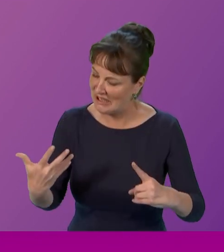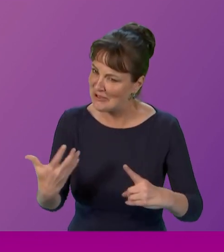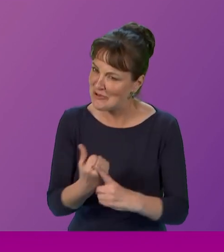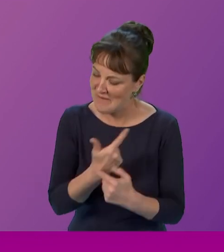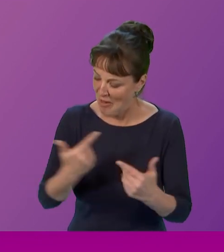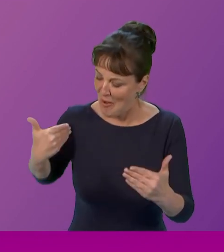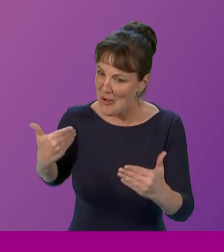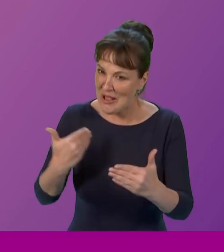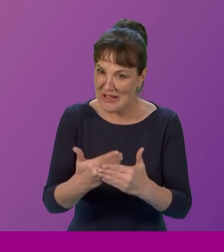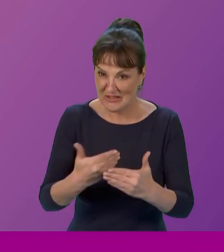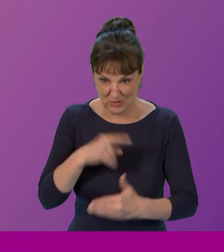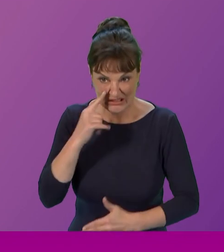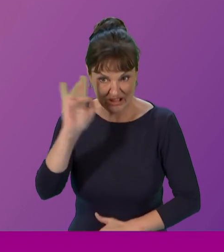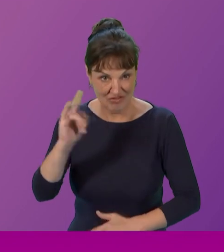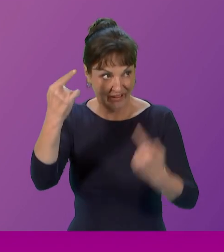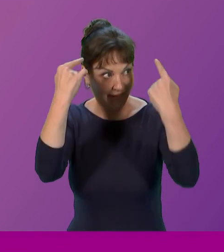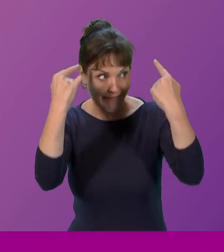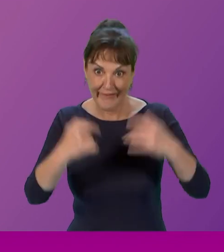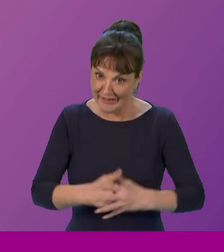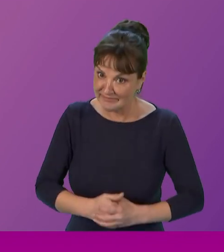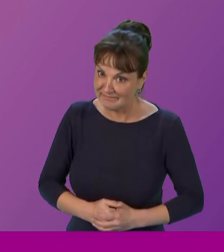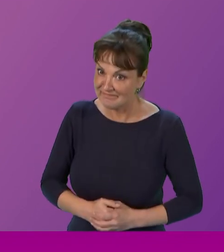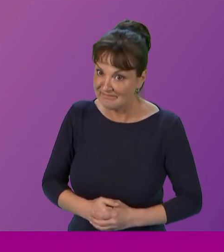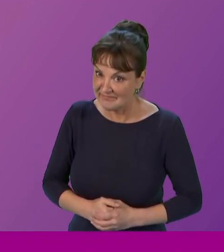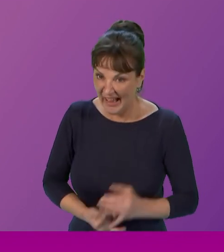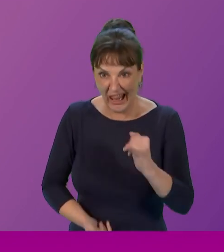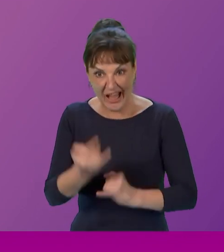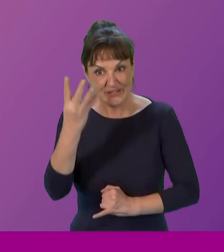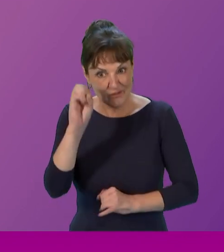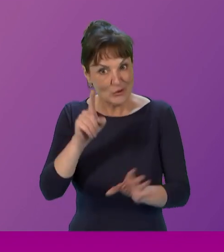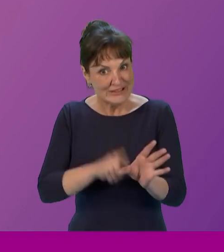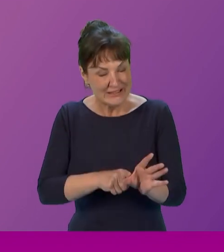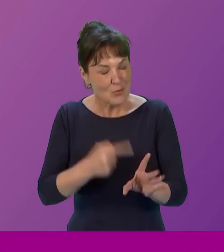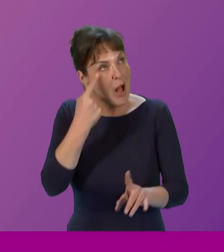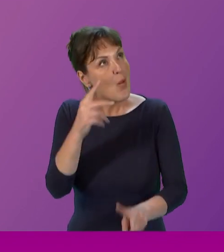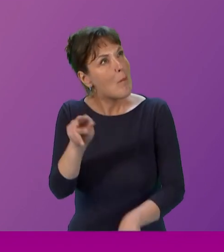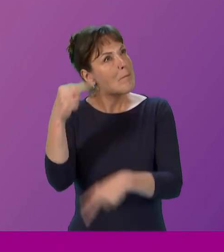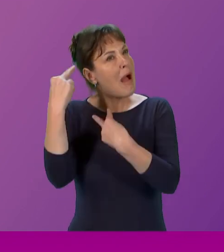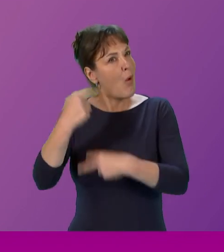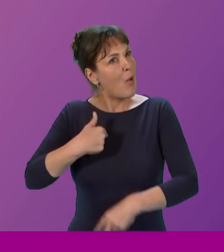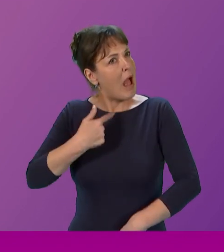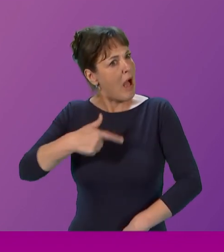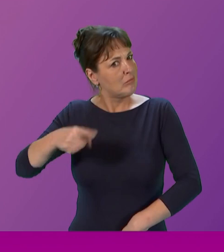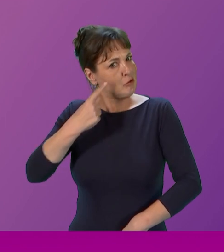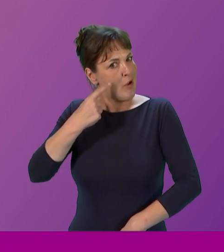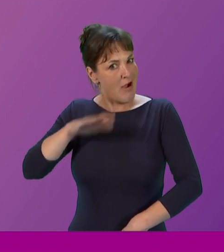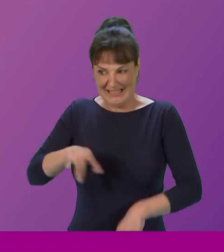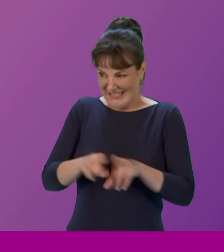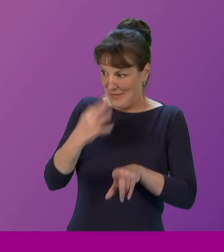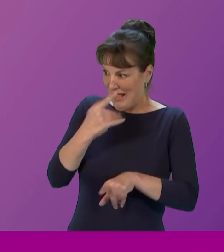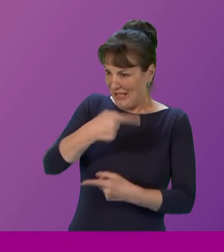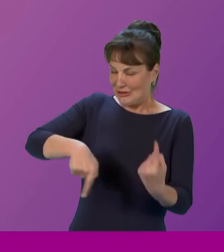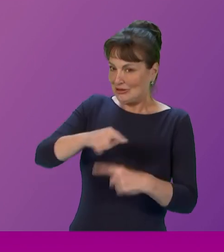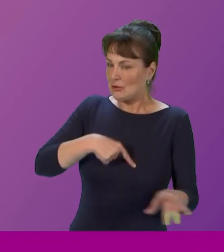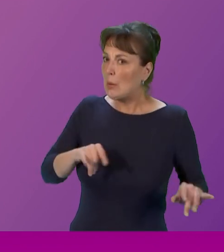the last 40 years or so, when I think back to when I was your age, we have come an enormous